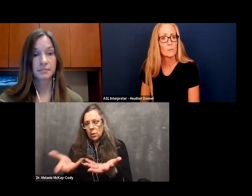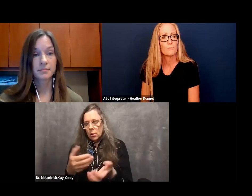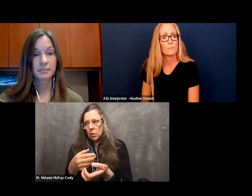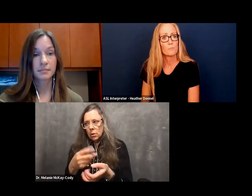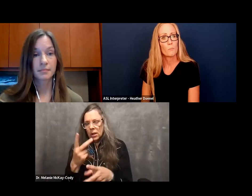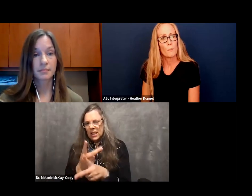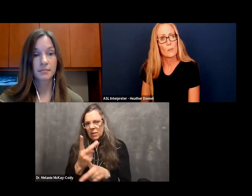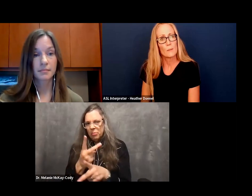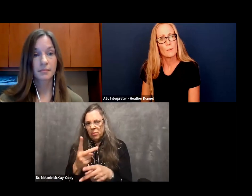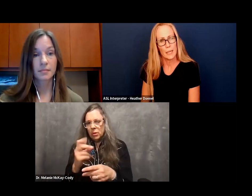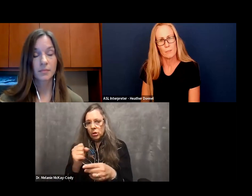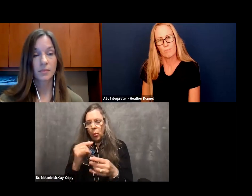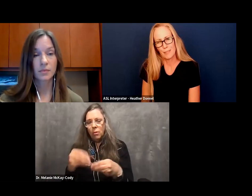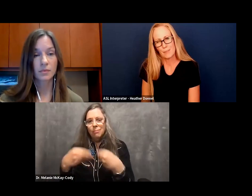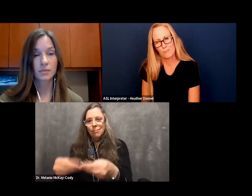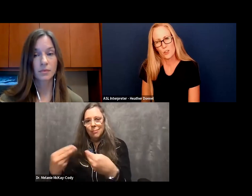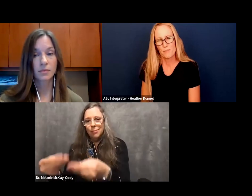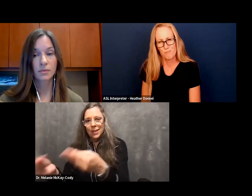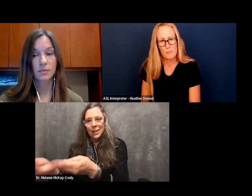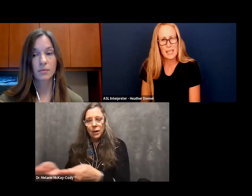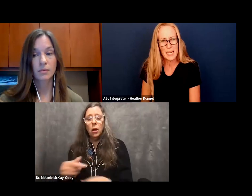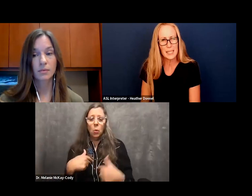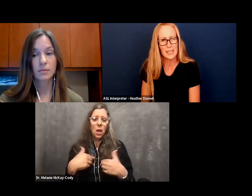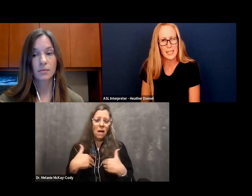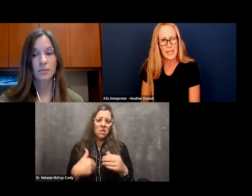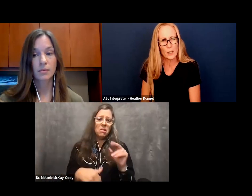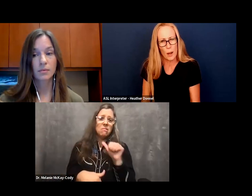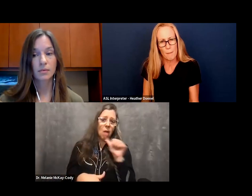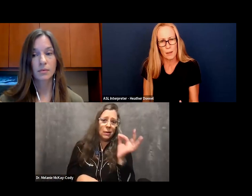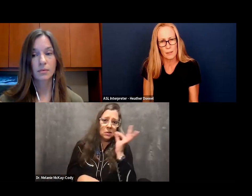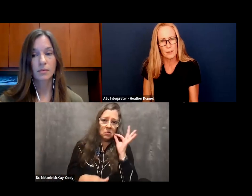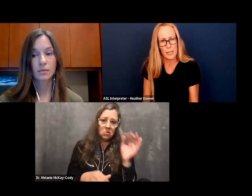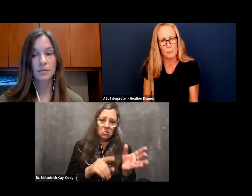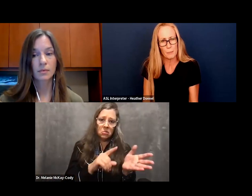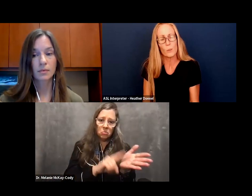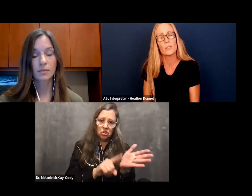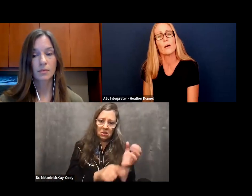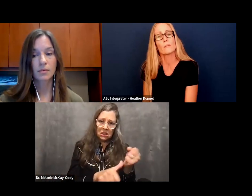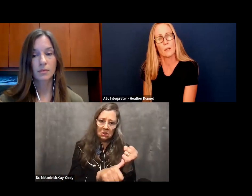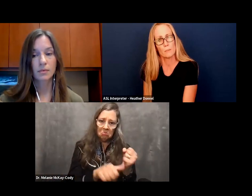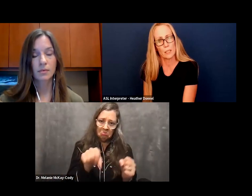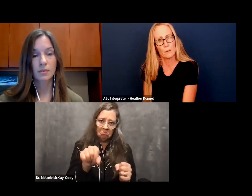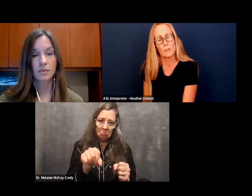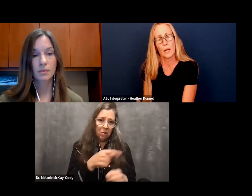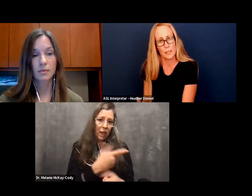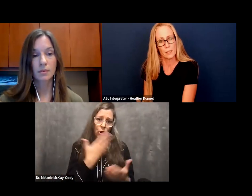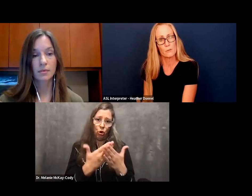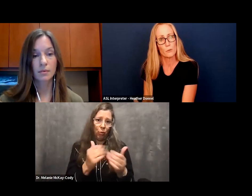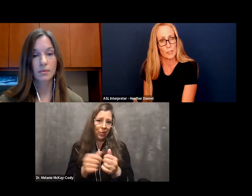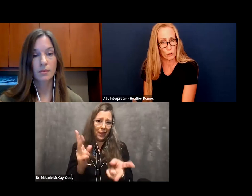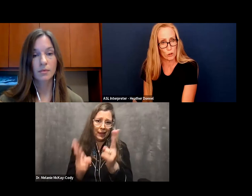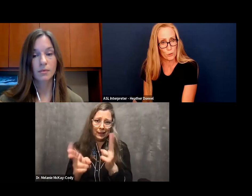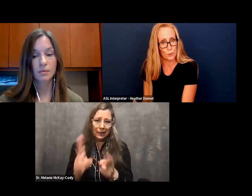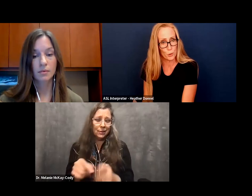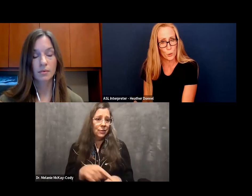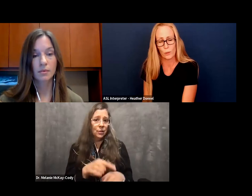and just maintain it among native people. do have some non-native